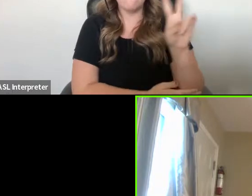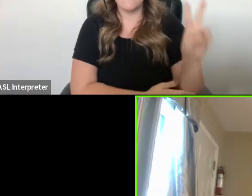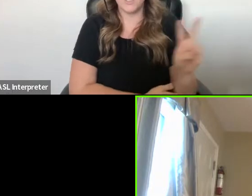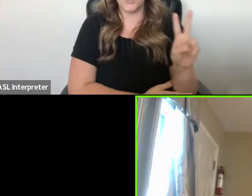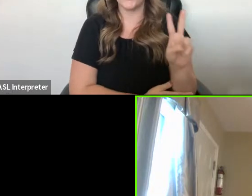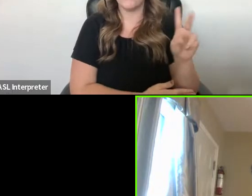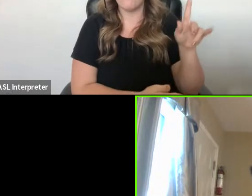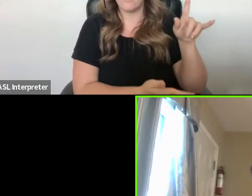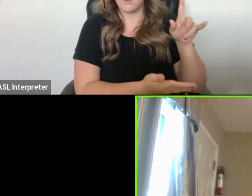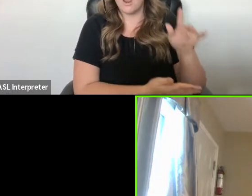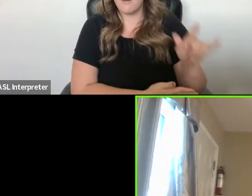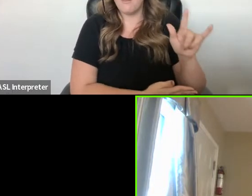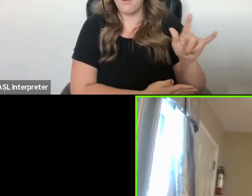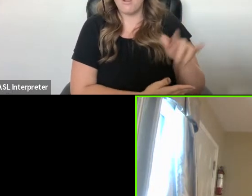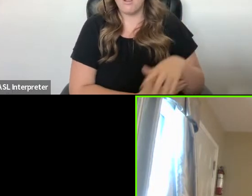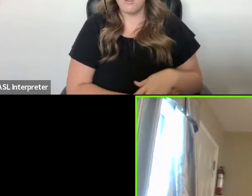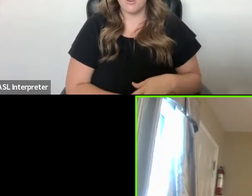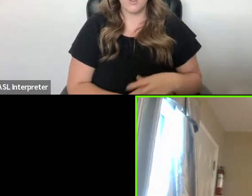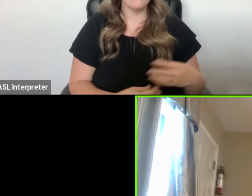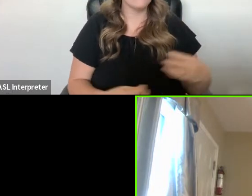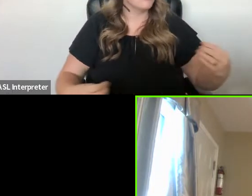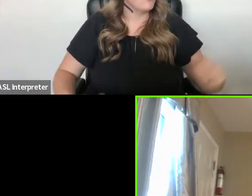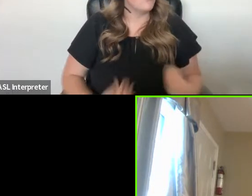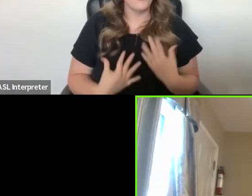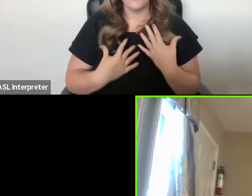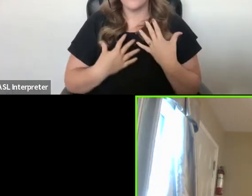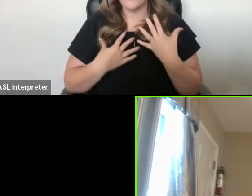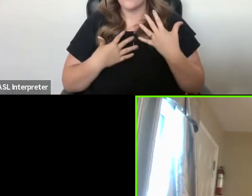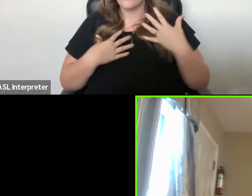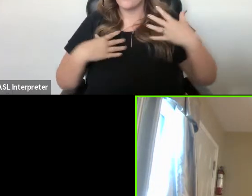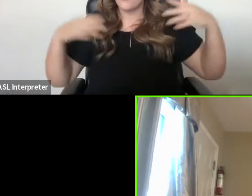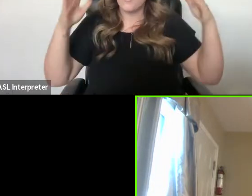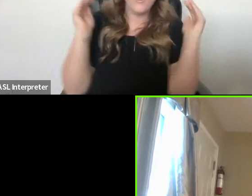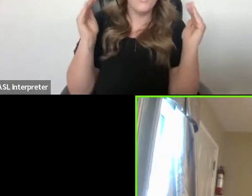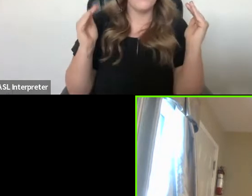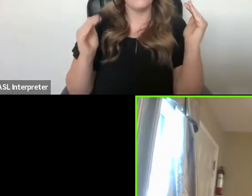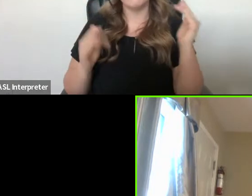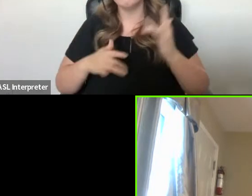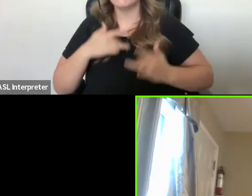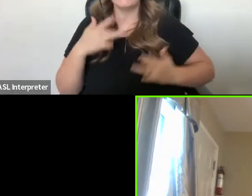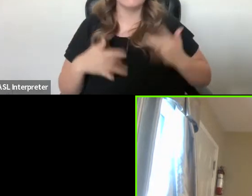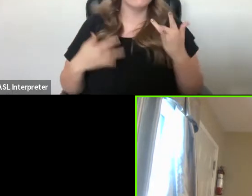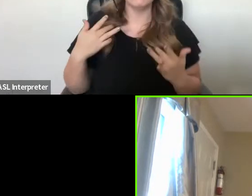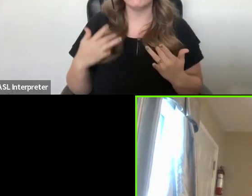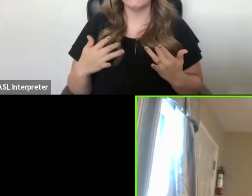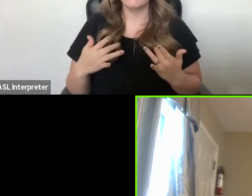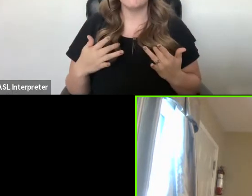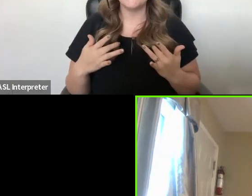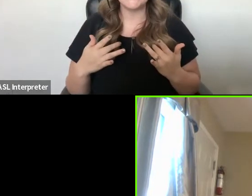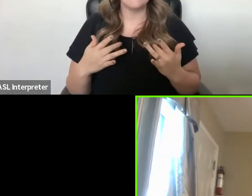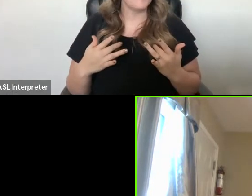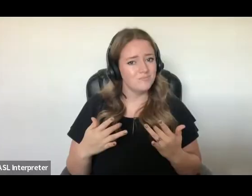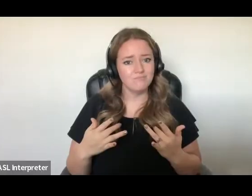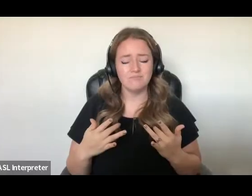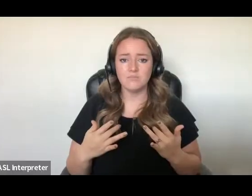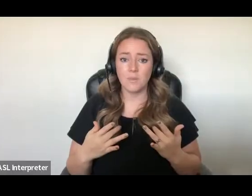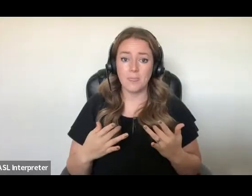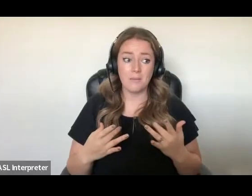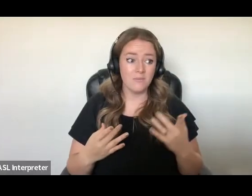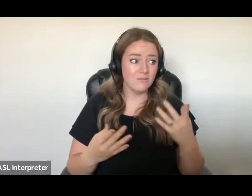I was filled with hope and anticipation. But instead of finding freedom,